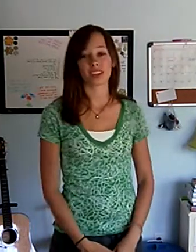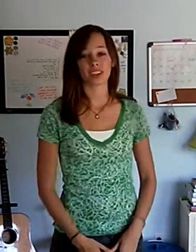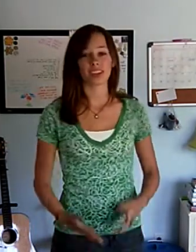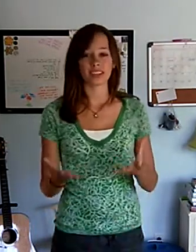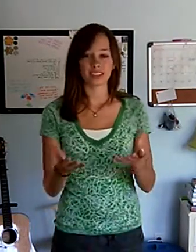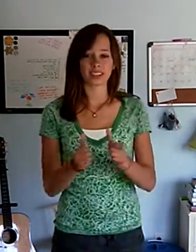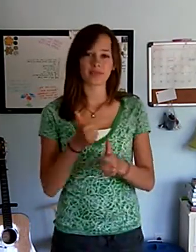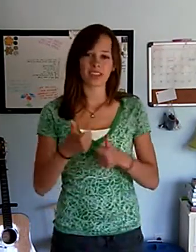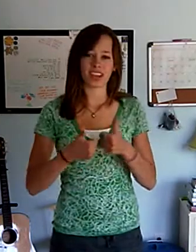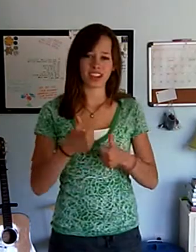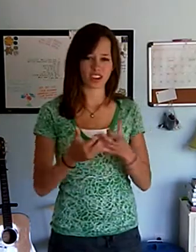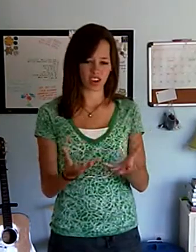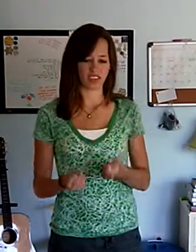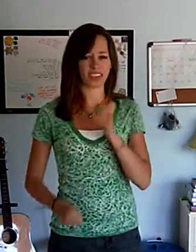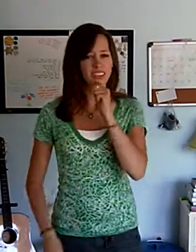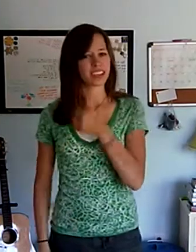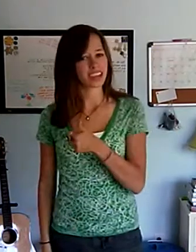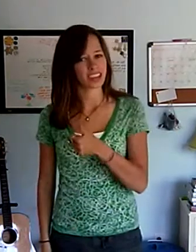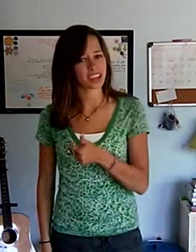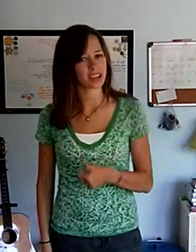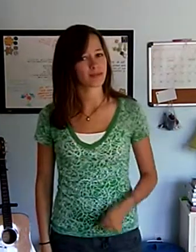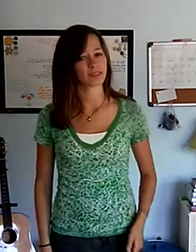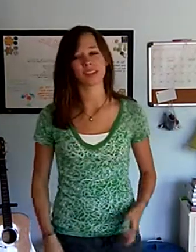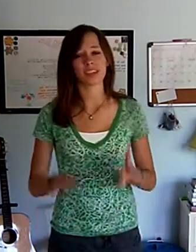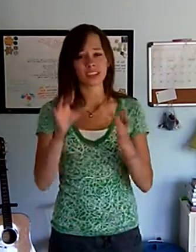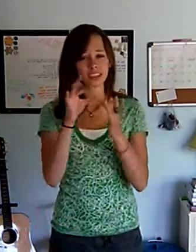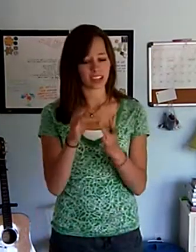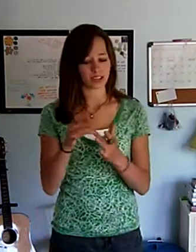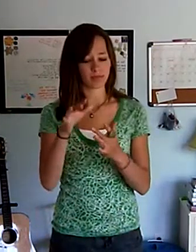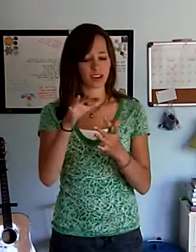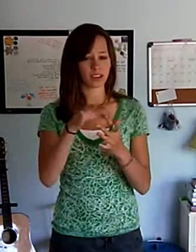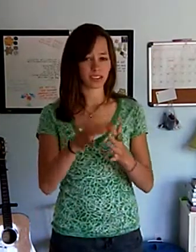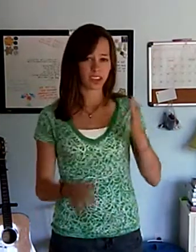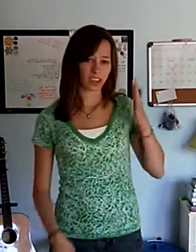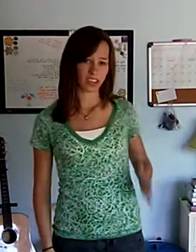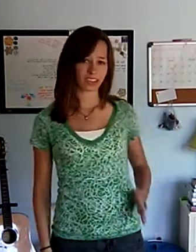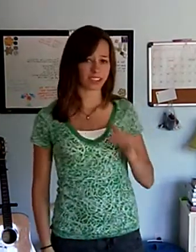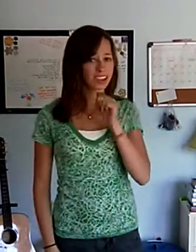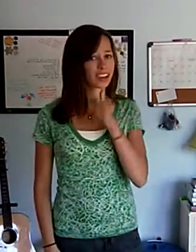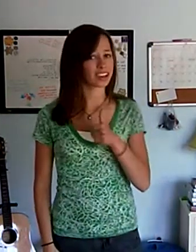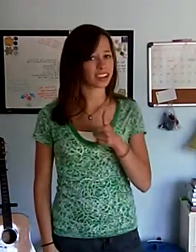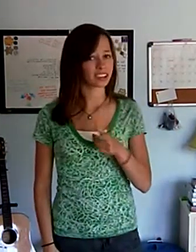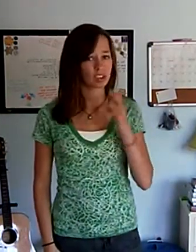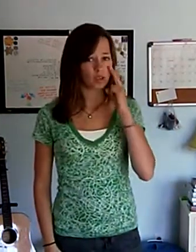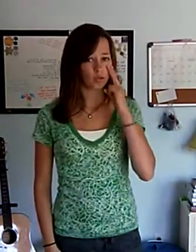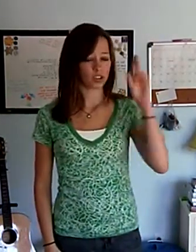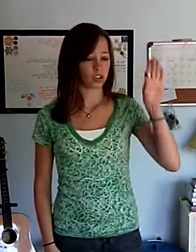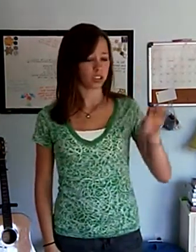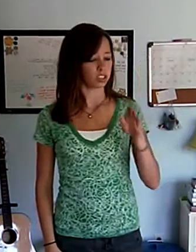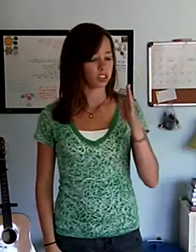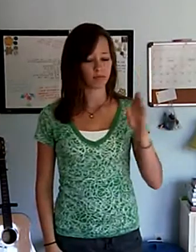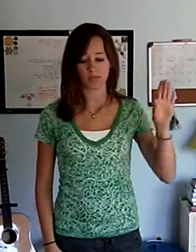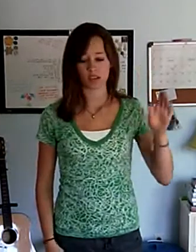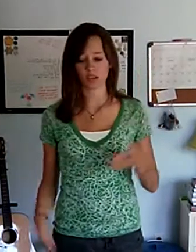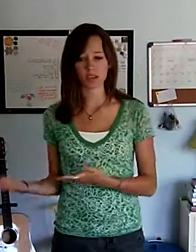I'm sick of playing all of these games If not, I'll take his eyes When I looked in the mirror